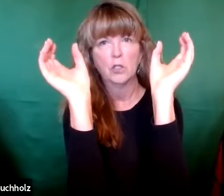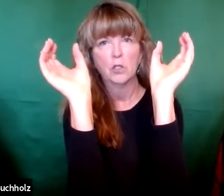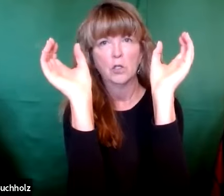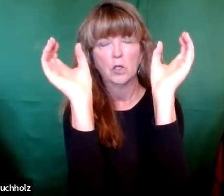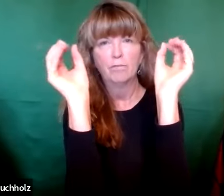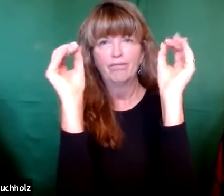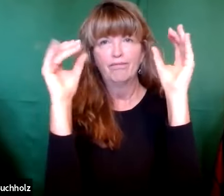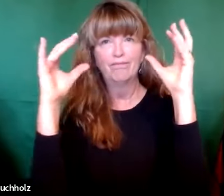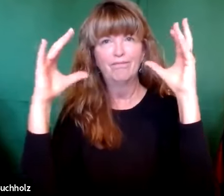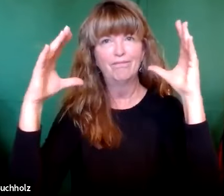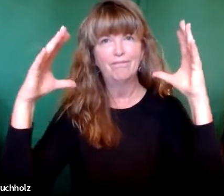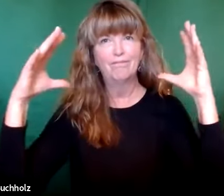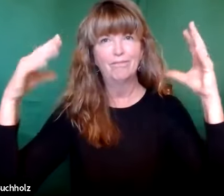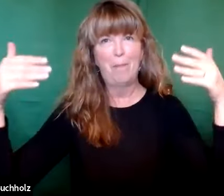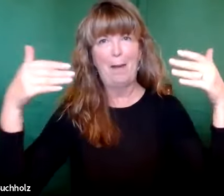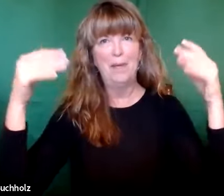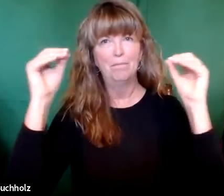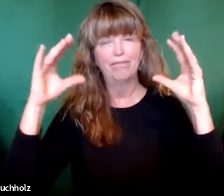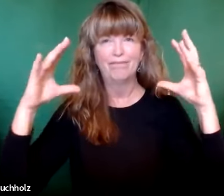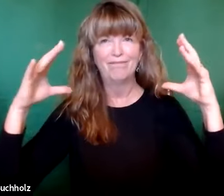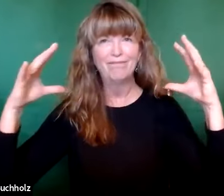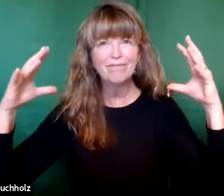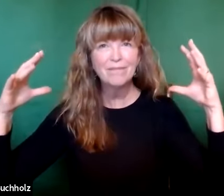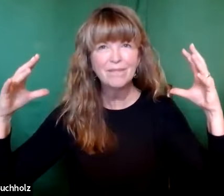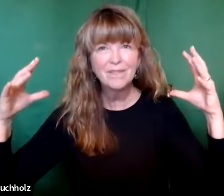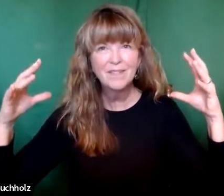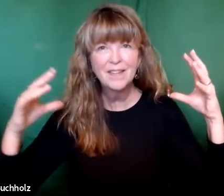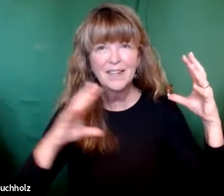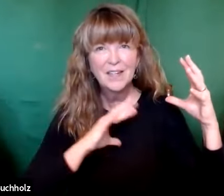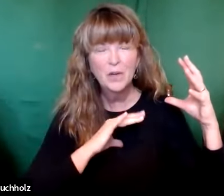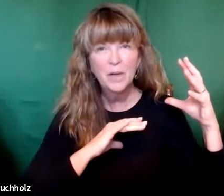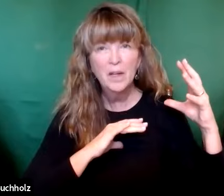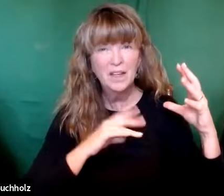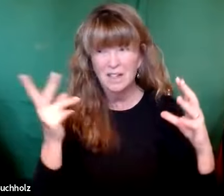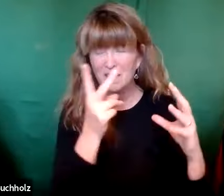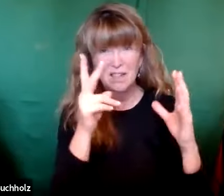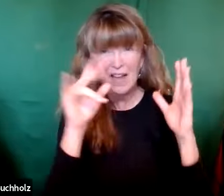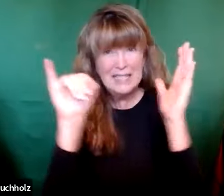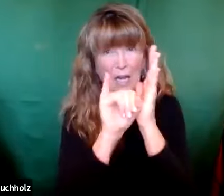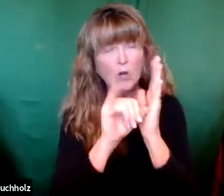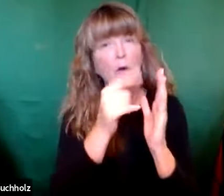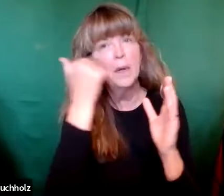And then they attach to the womb. And then the babies develop separately. Isn't that cool?